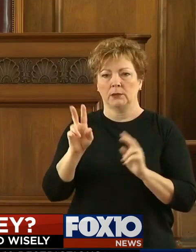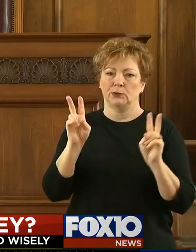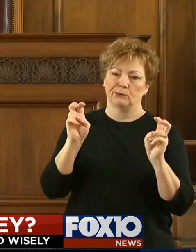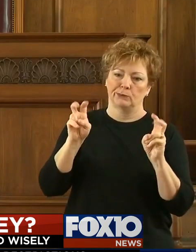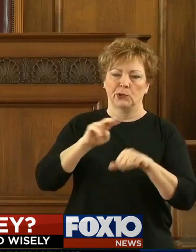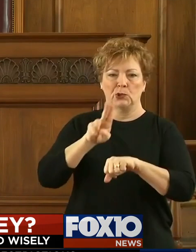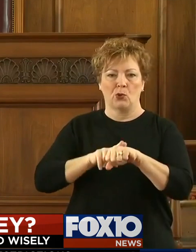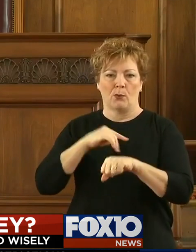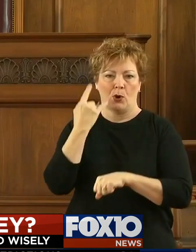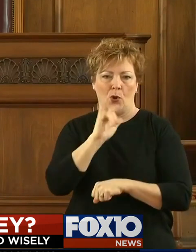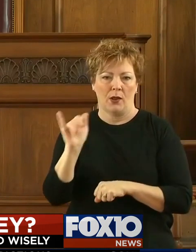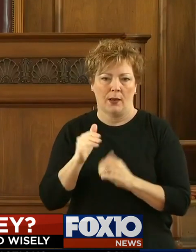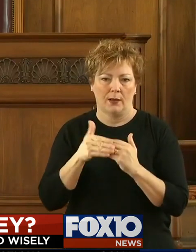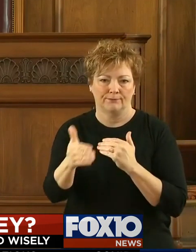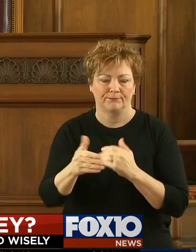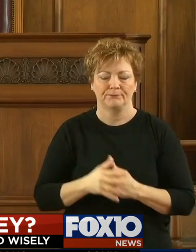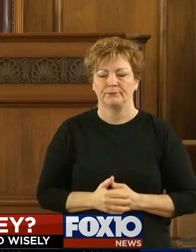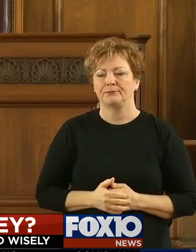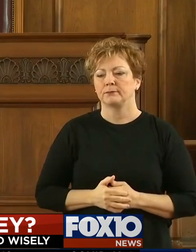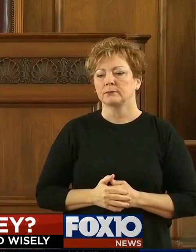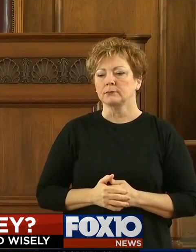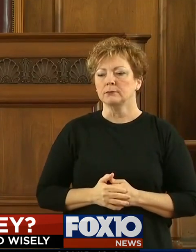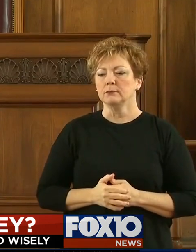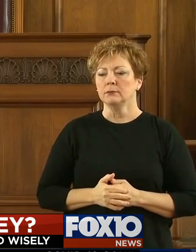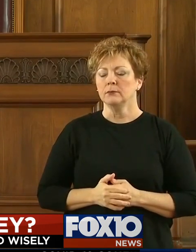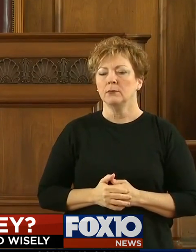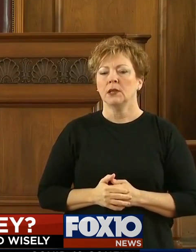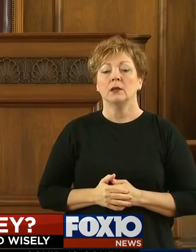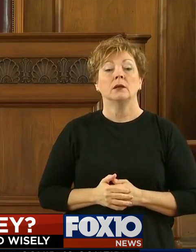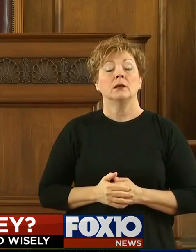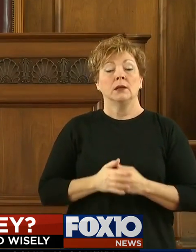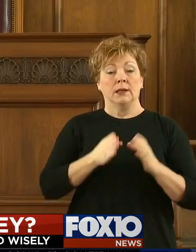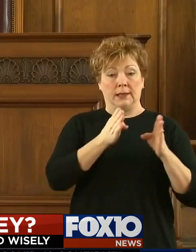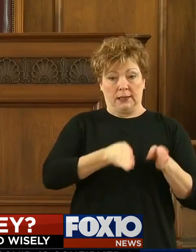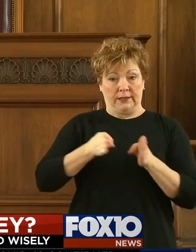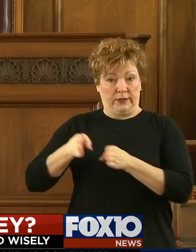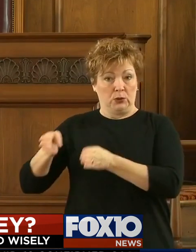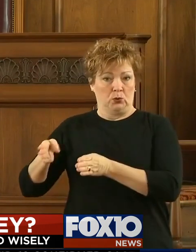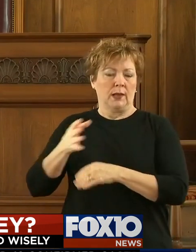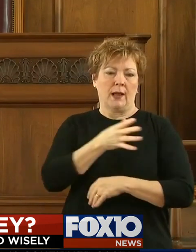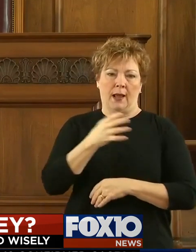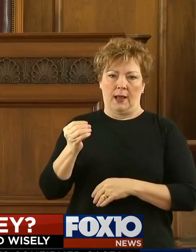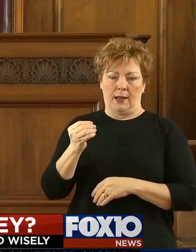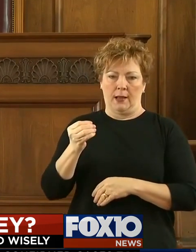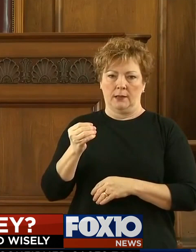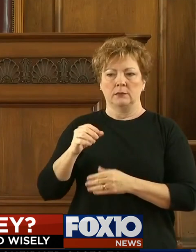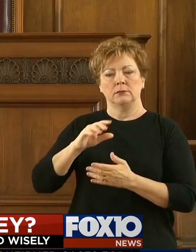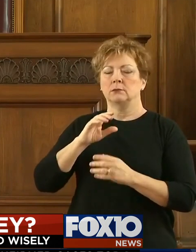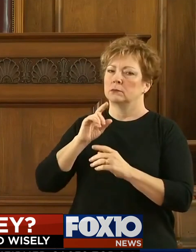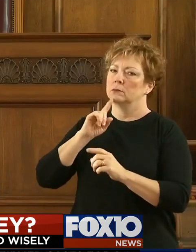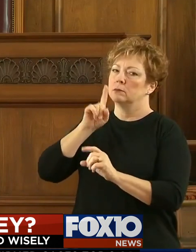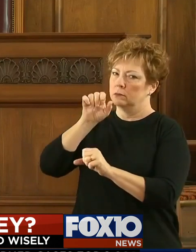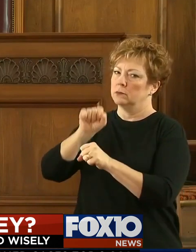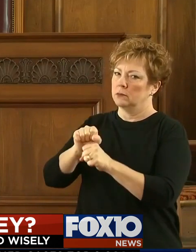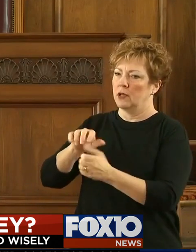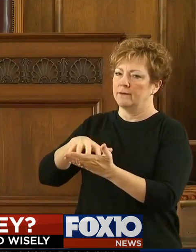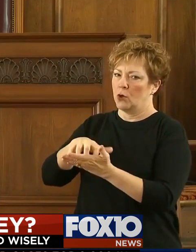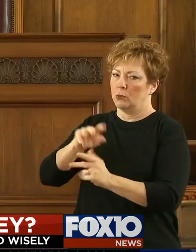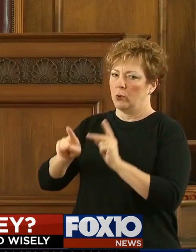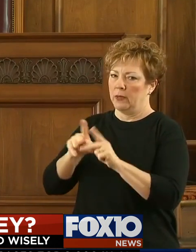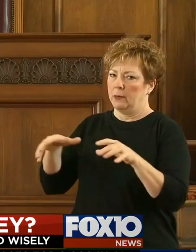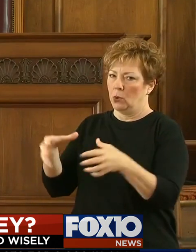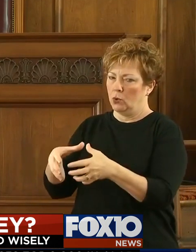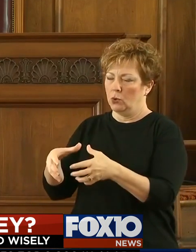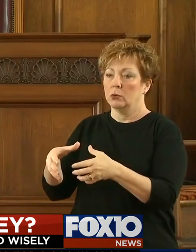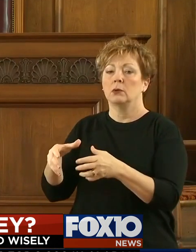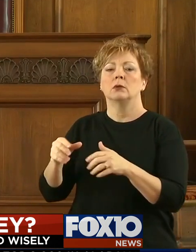for a new state house and renovations to the Capitol. Well, the governor is challenging legislators to spend the money wisely